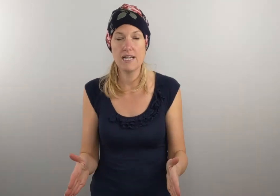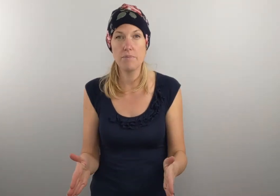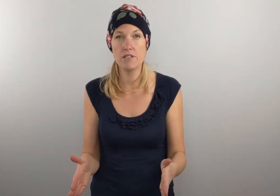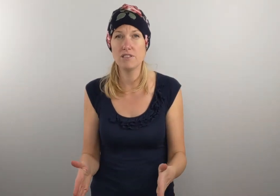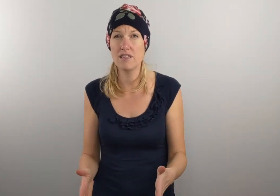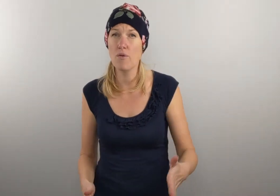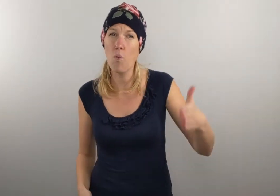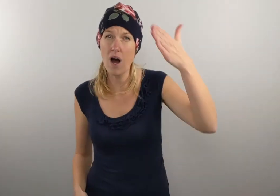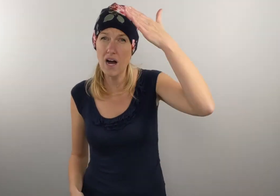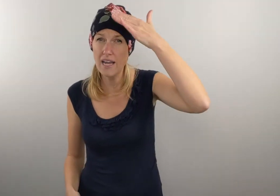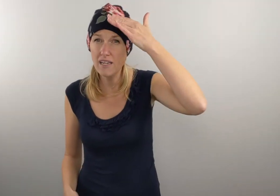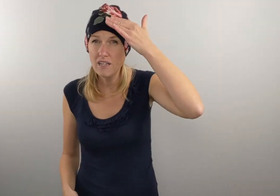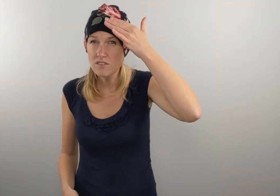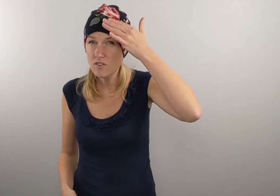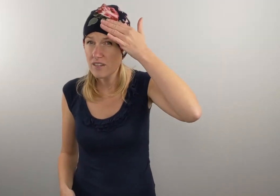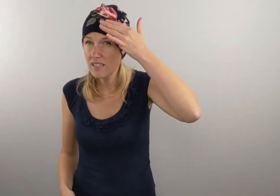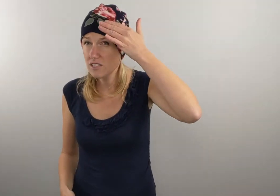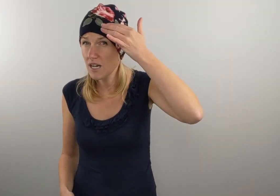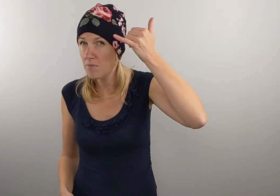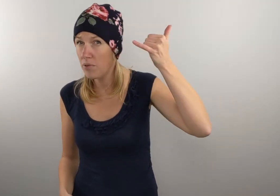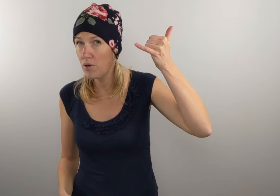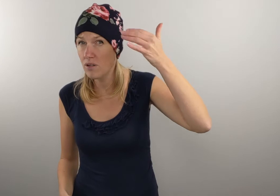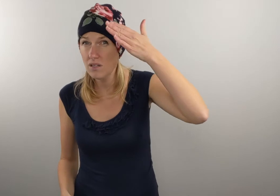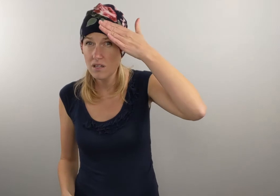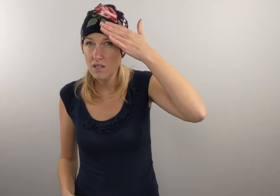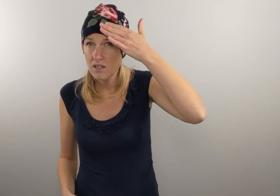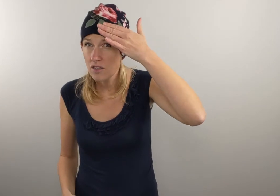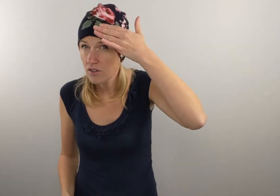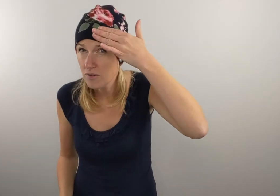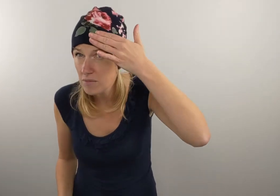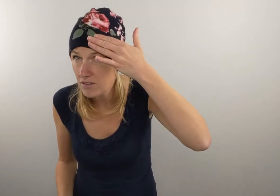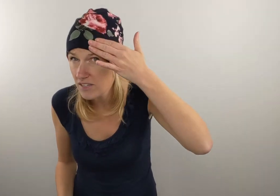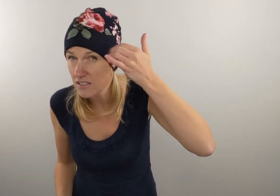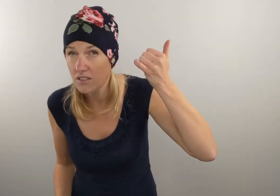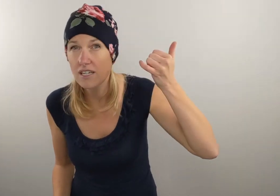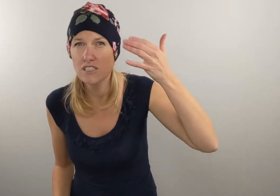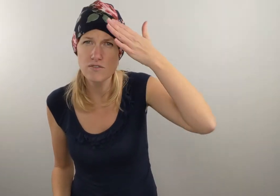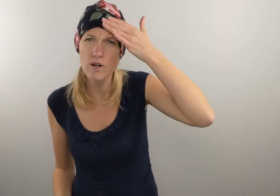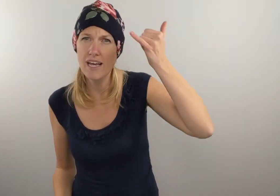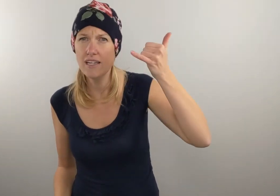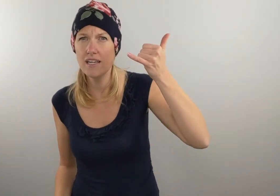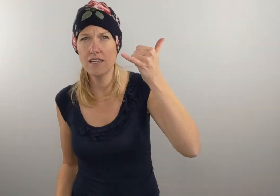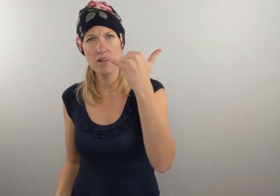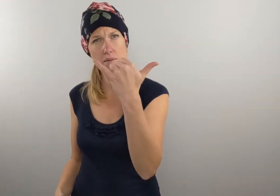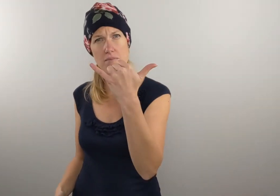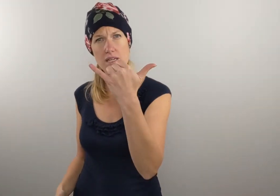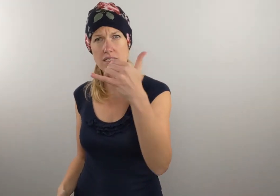shepherds and then why? So for this, you kind of pull your three middle fingers across your forehead and then you come into